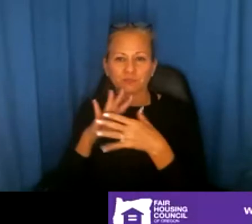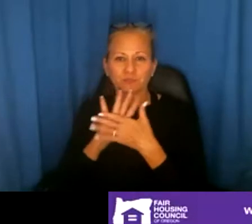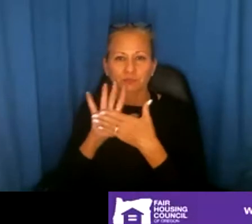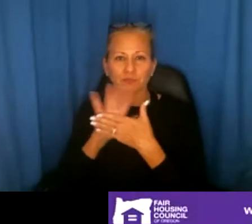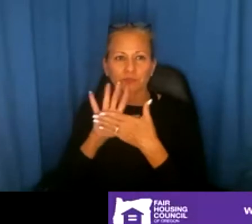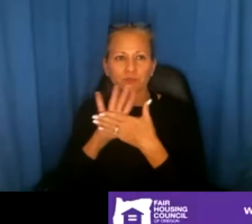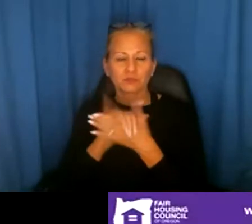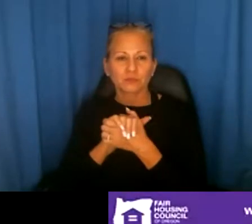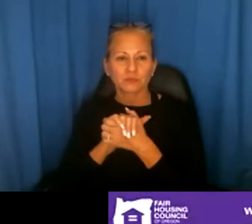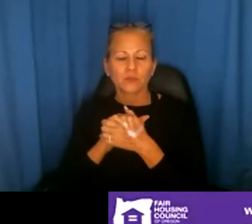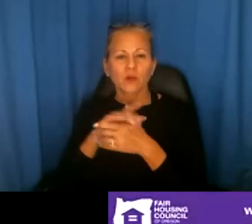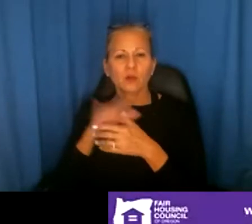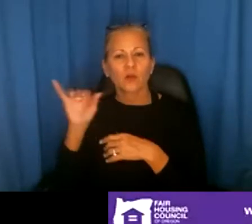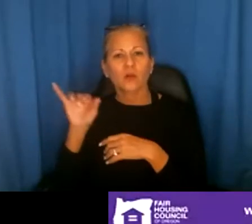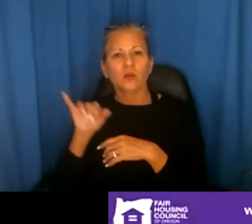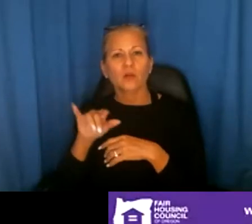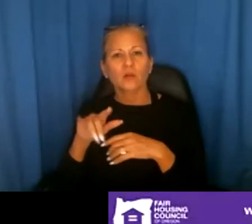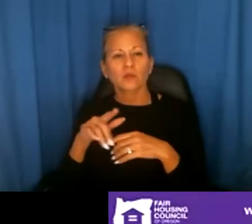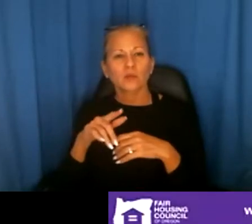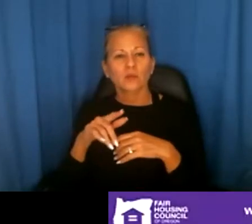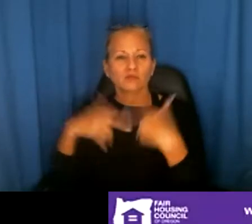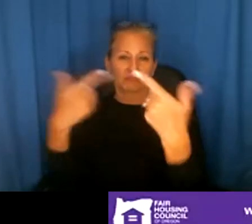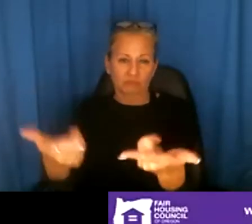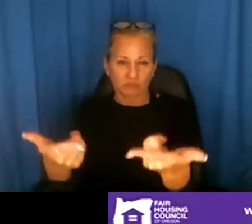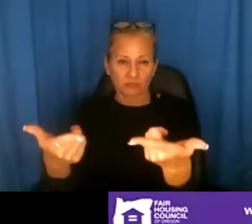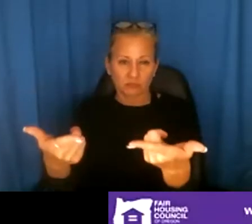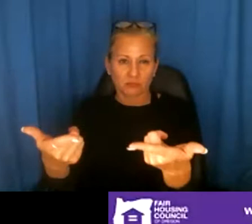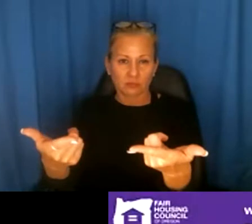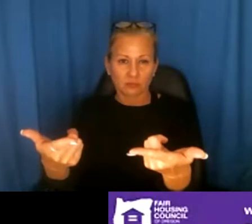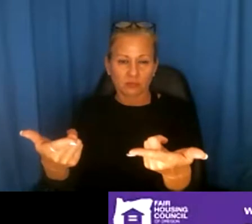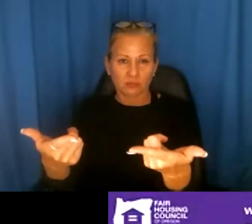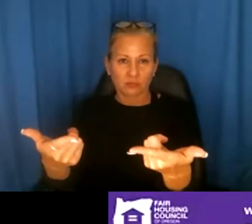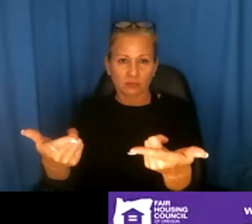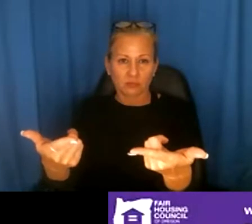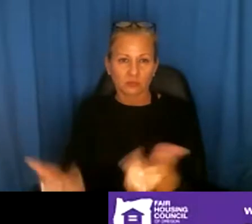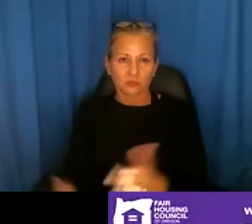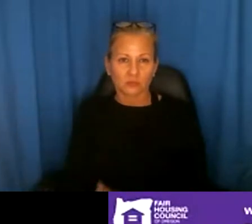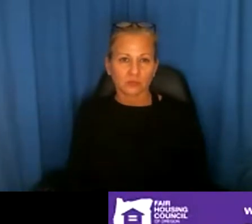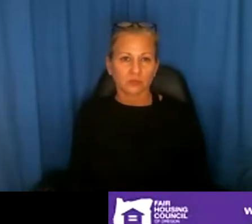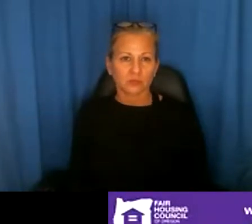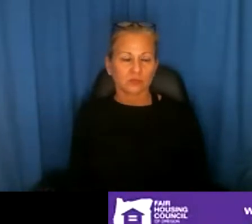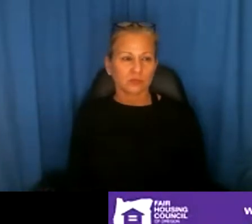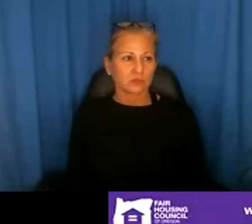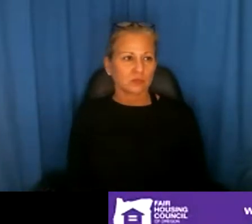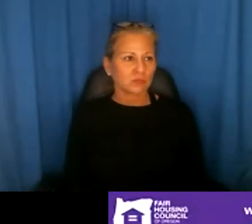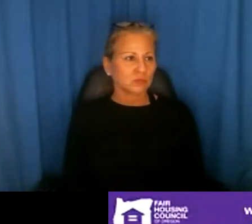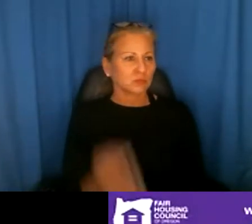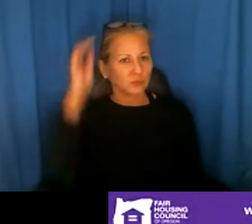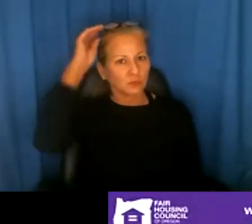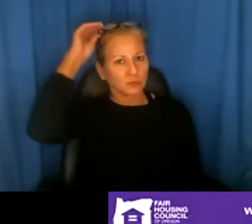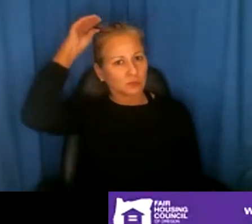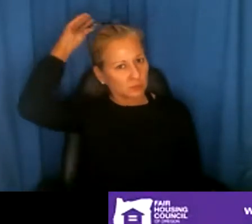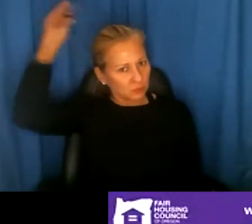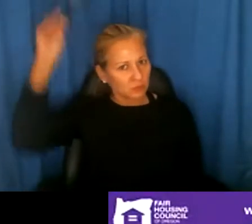been interacting with our, um, I've also been interacting with our local, um, realtors here. And I actually